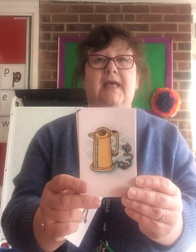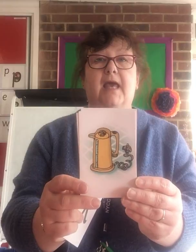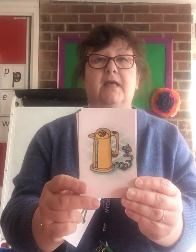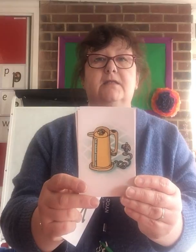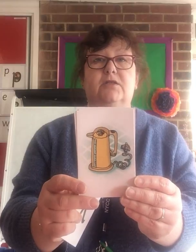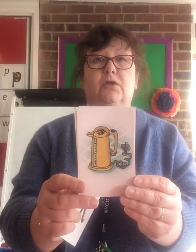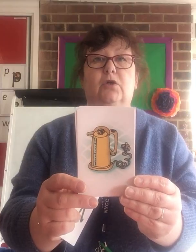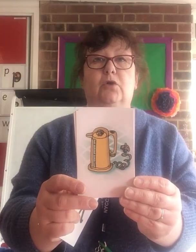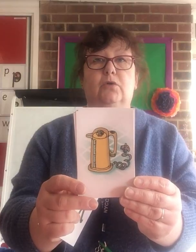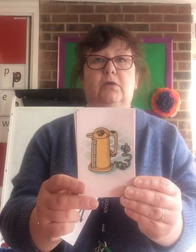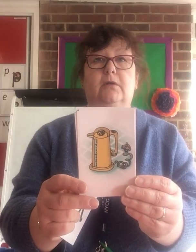Ketel.